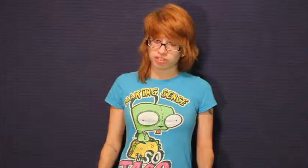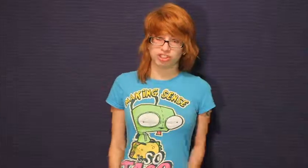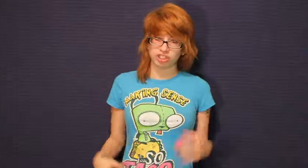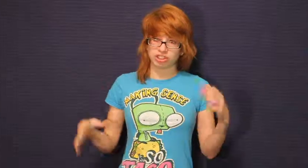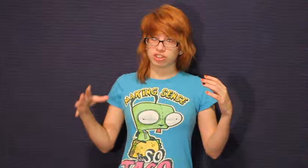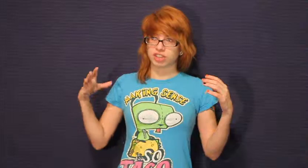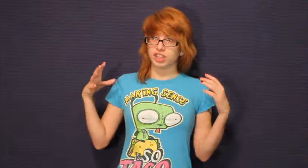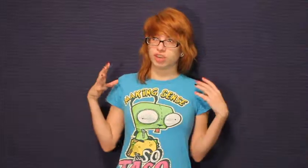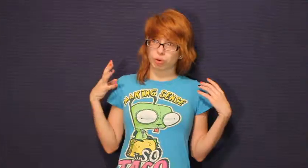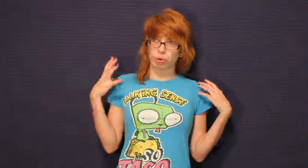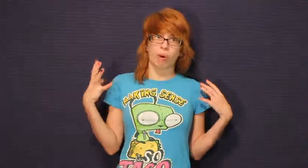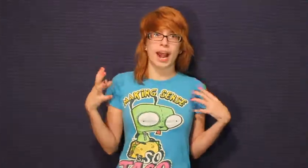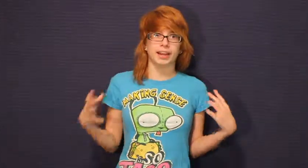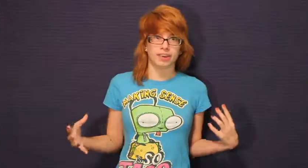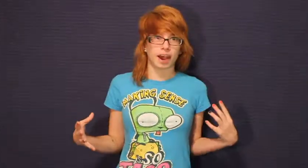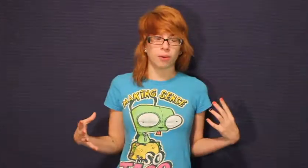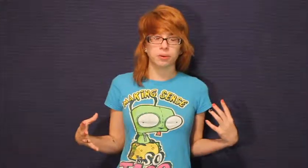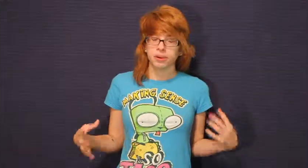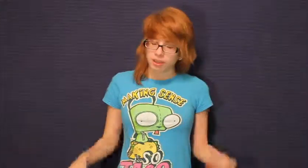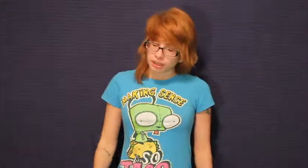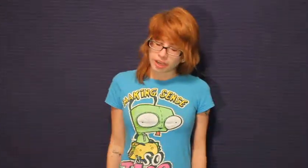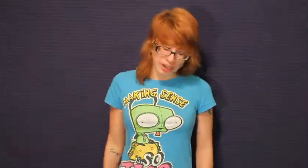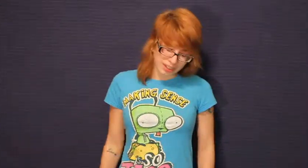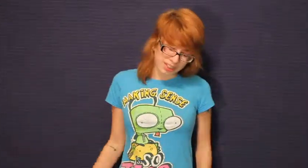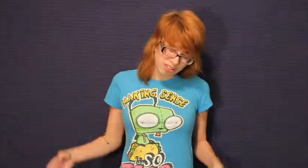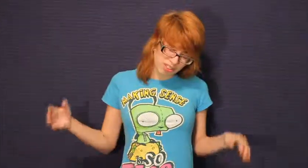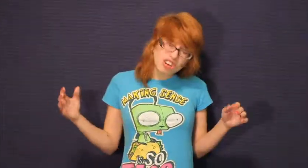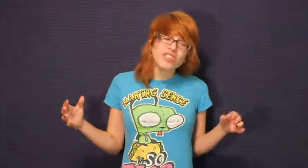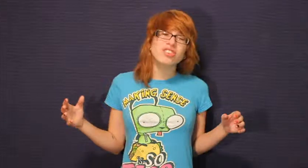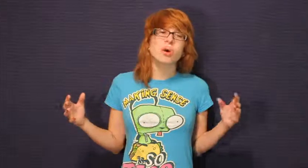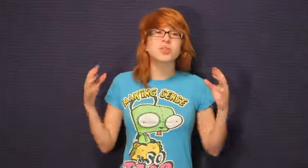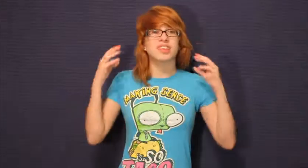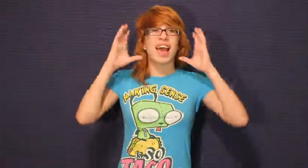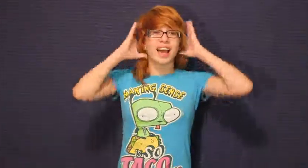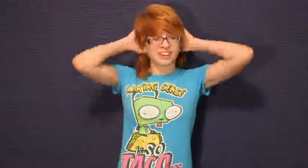she's like cracked out and it's just so sad.